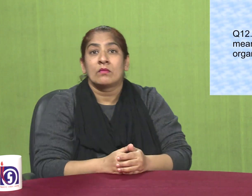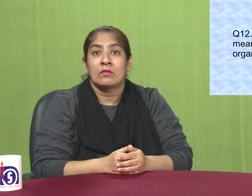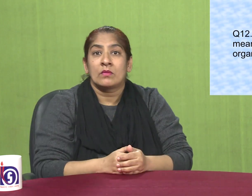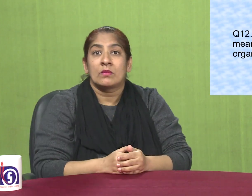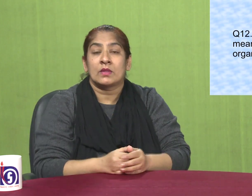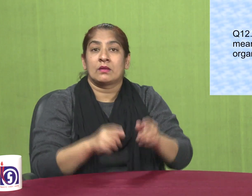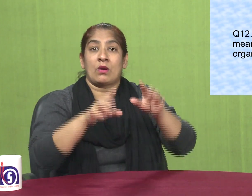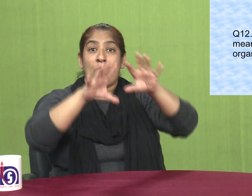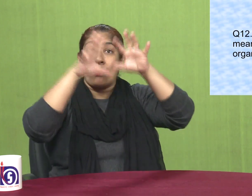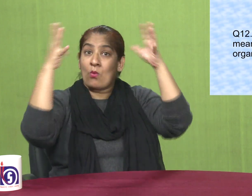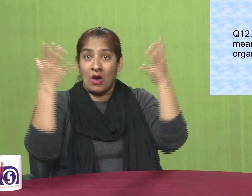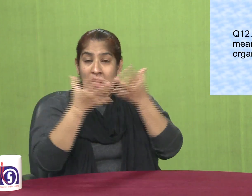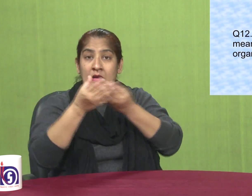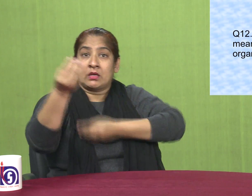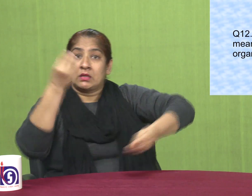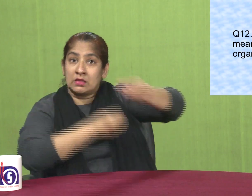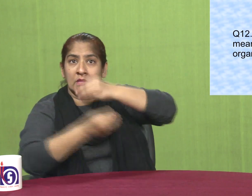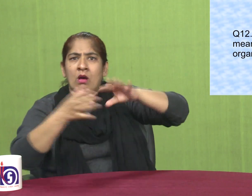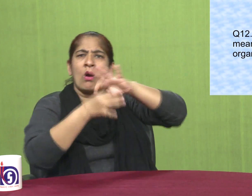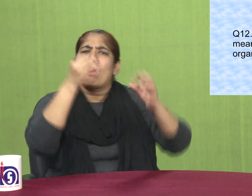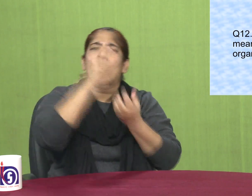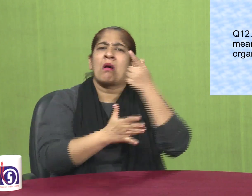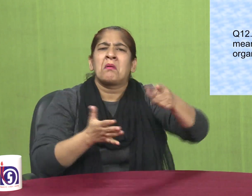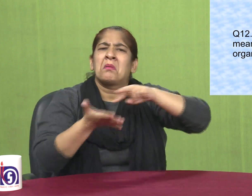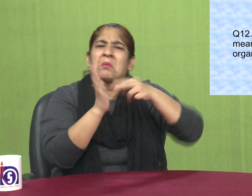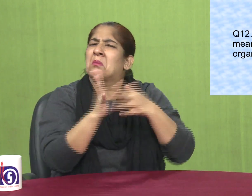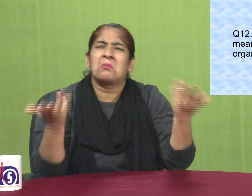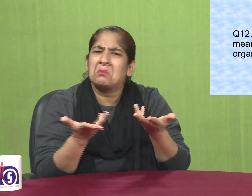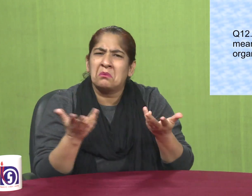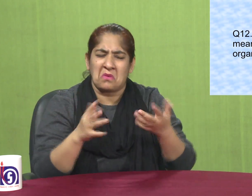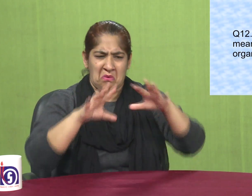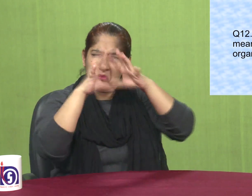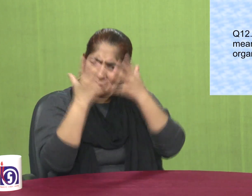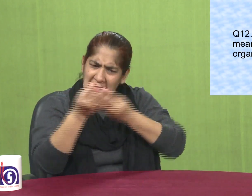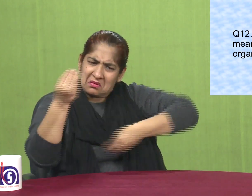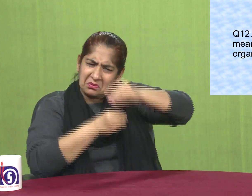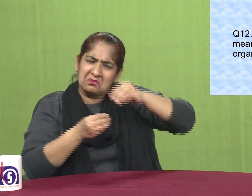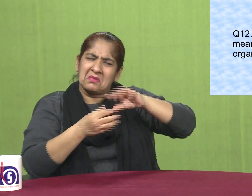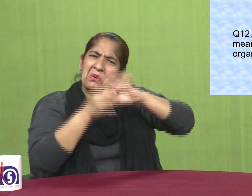question what is the meaning of world trade organization